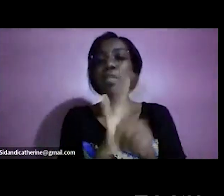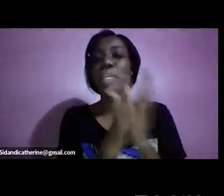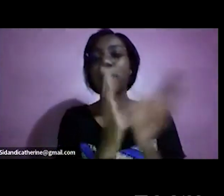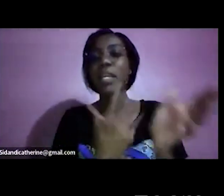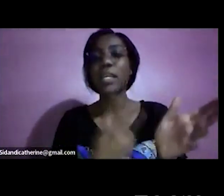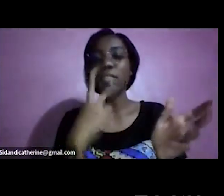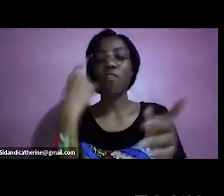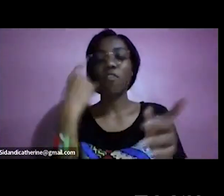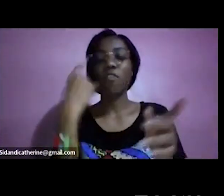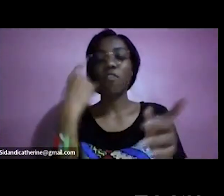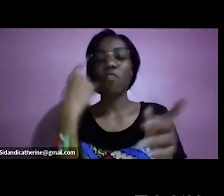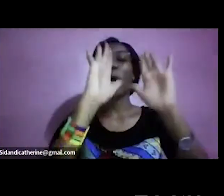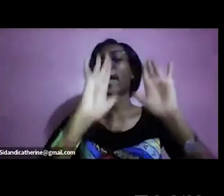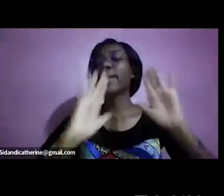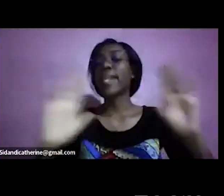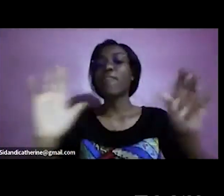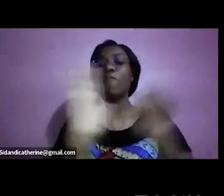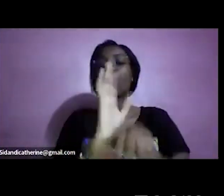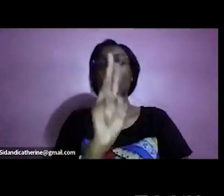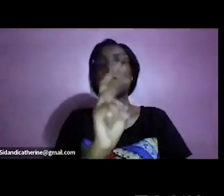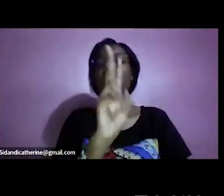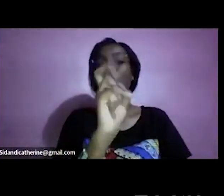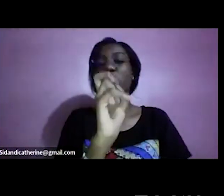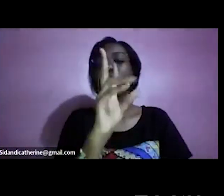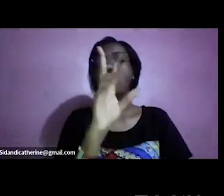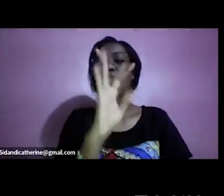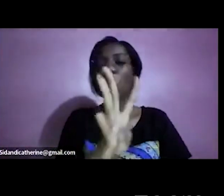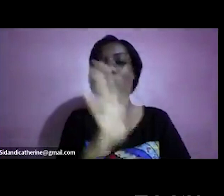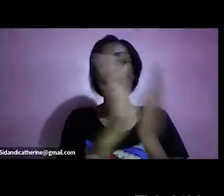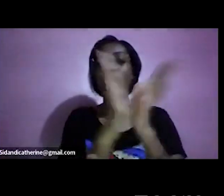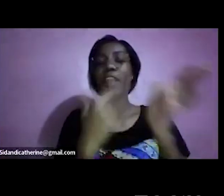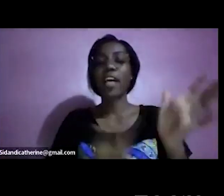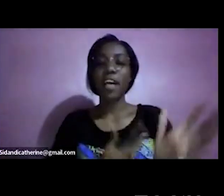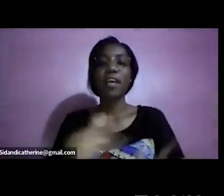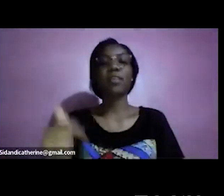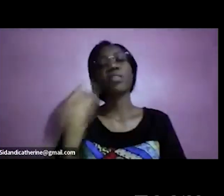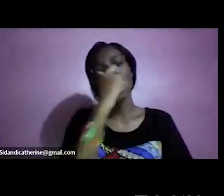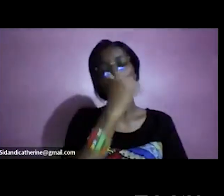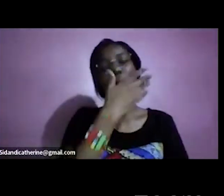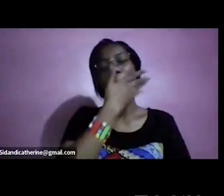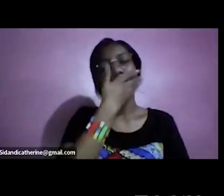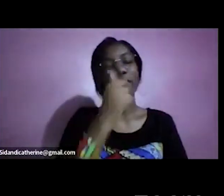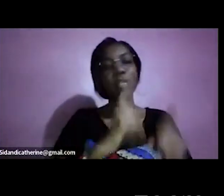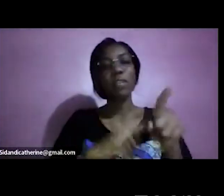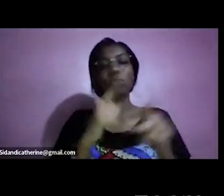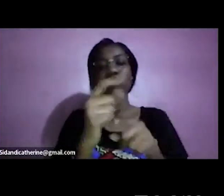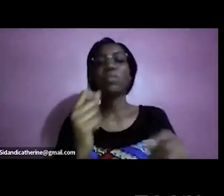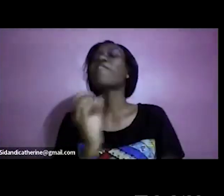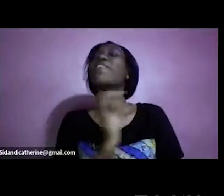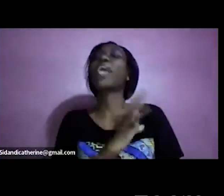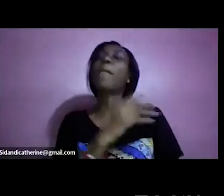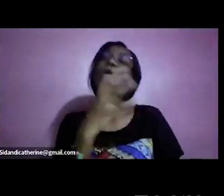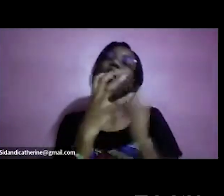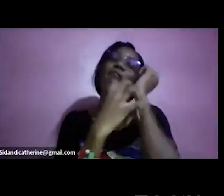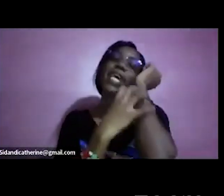to an amazing amazing 2024 and i wish you the very best as you budget your money please fear poverty and